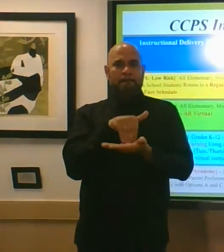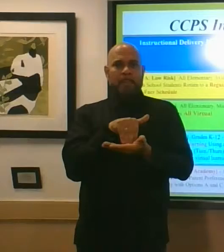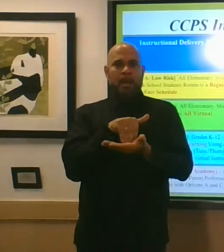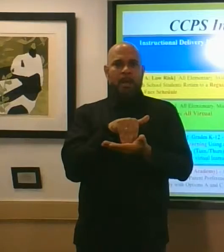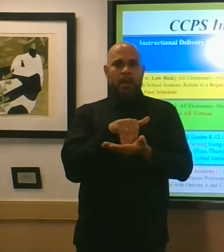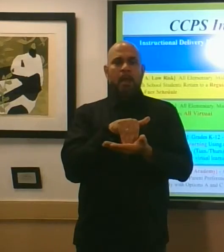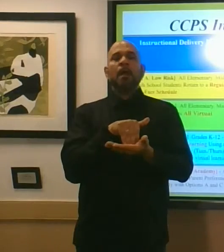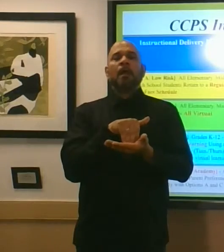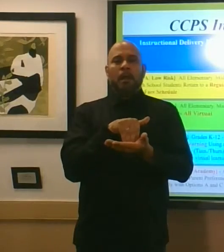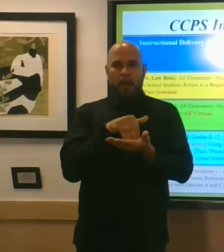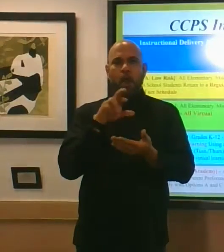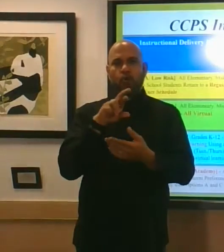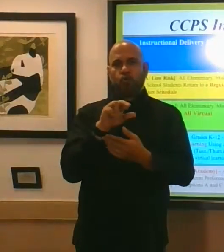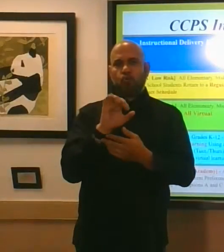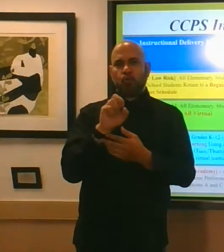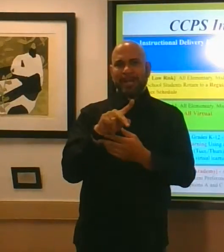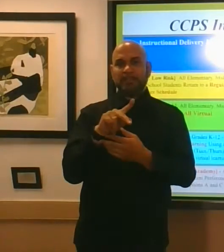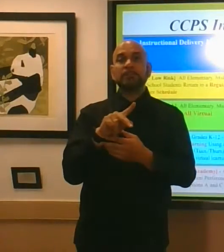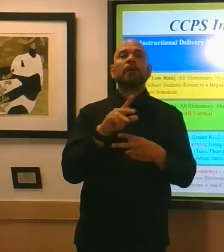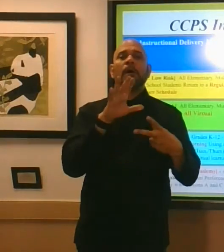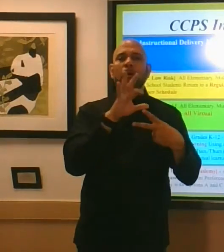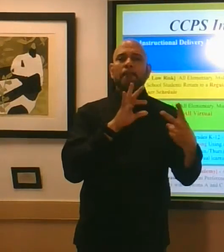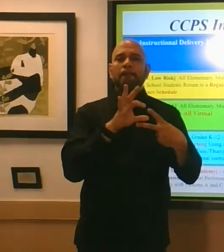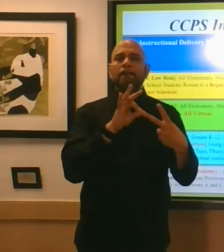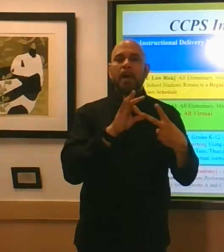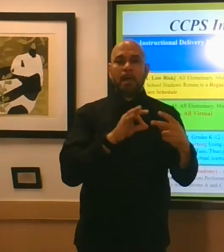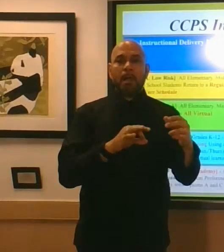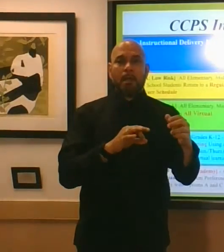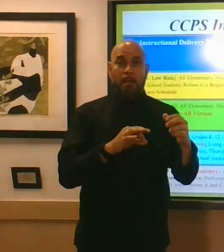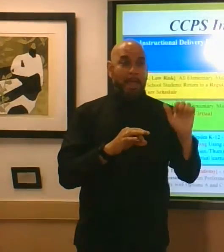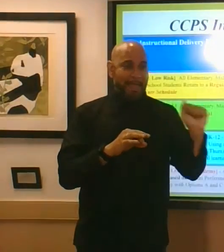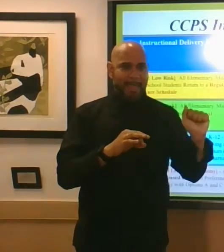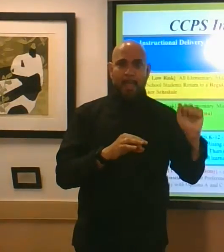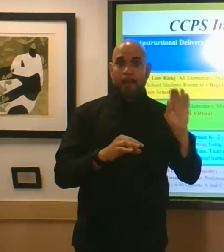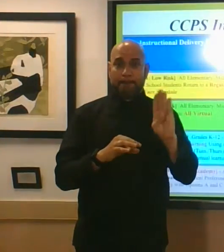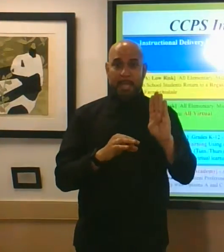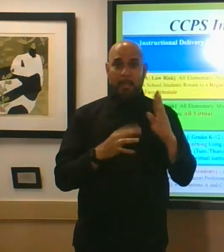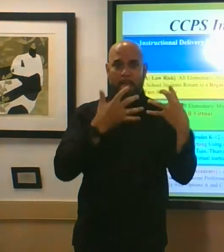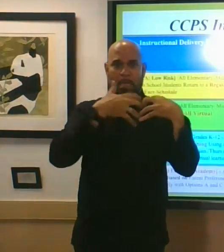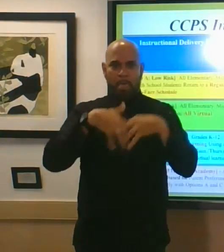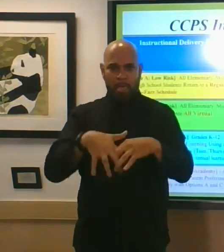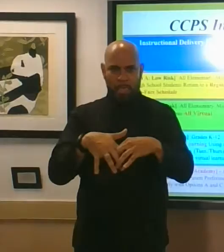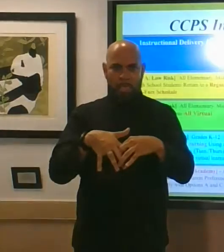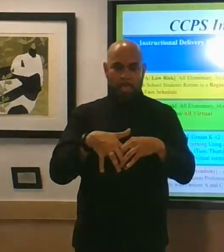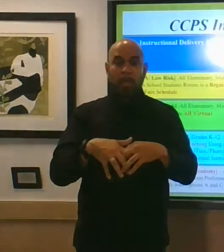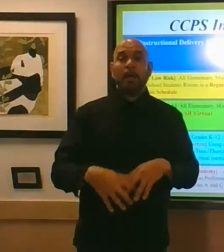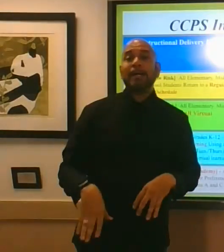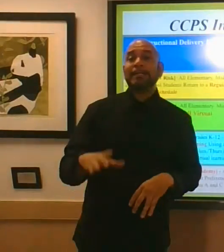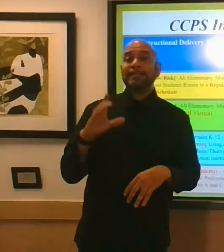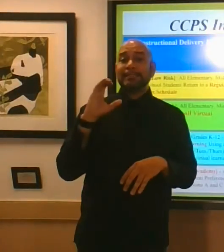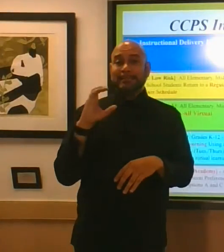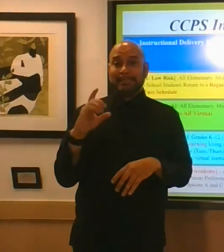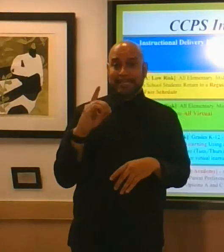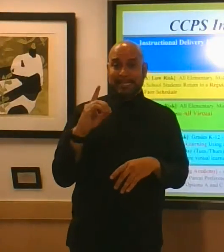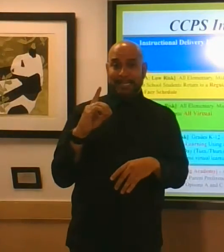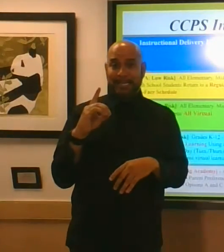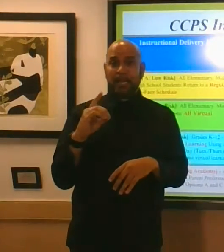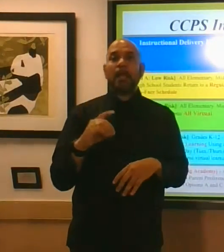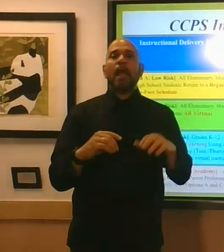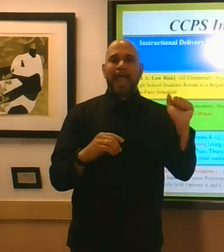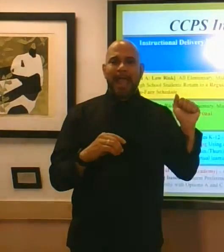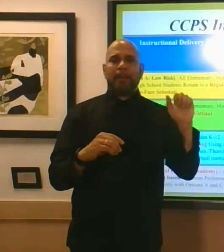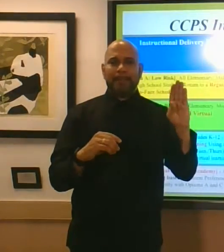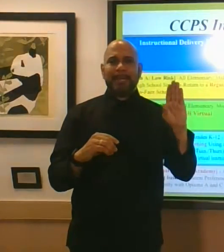and virtual learning option d occurs concurrently with options a b and c virtual learning academy